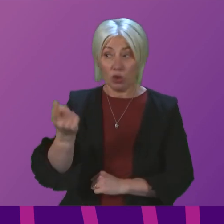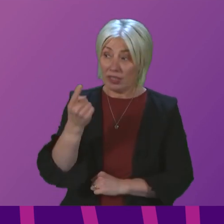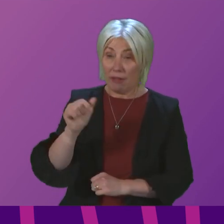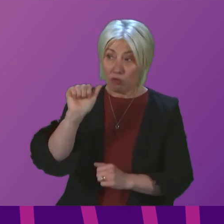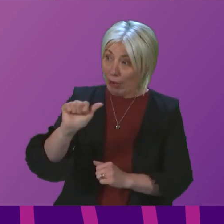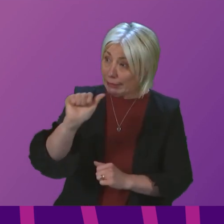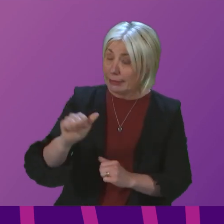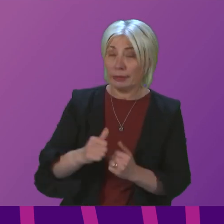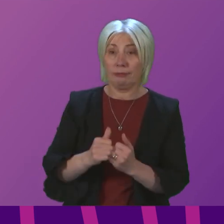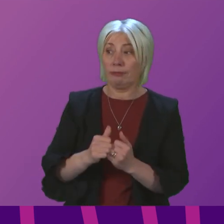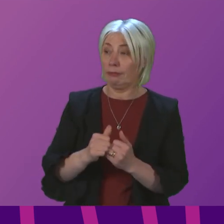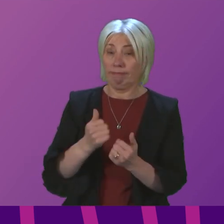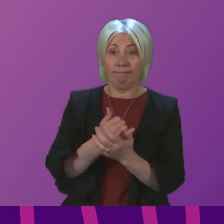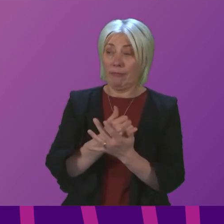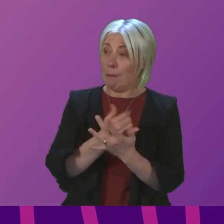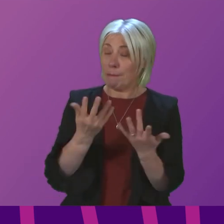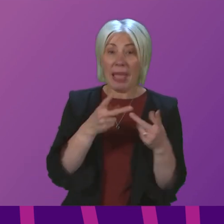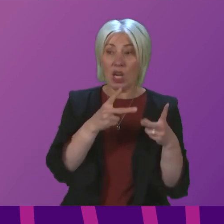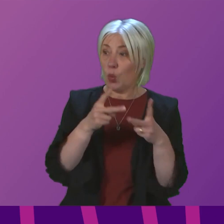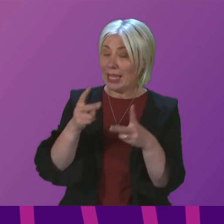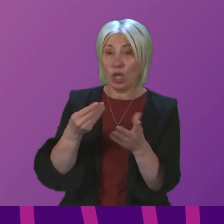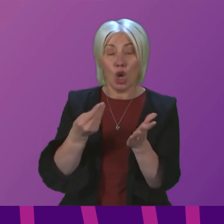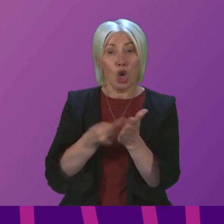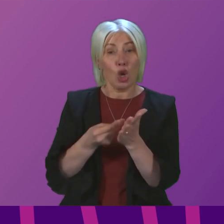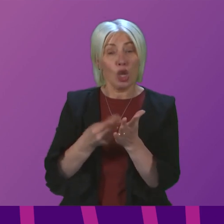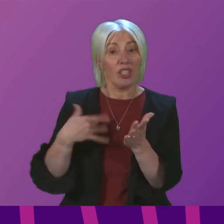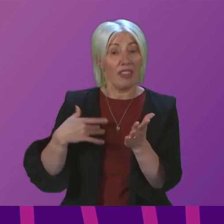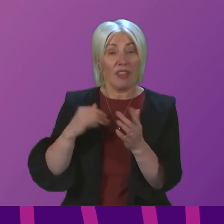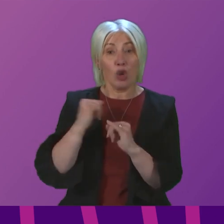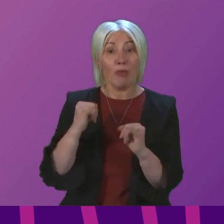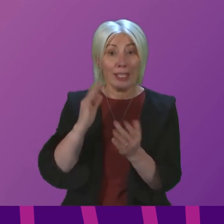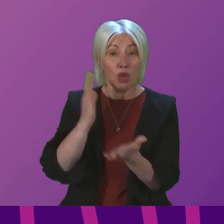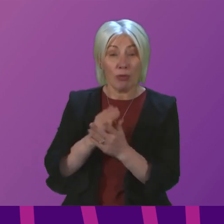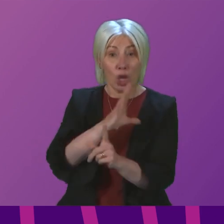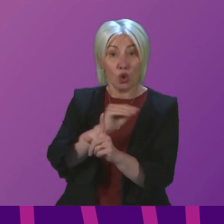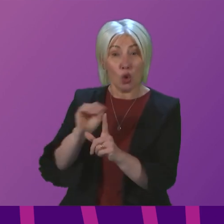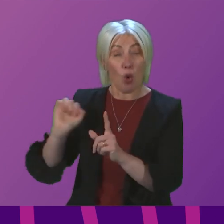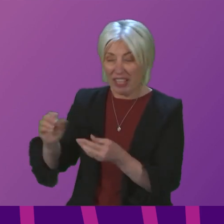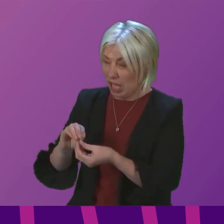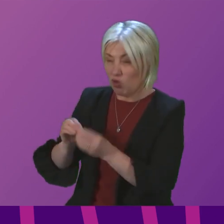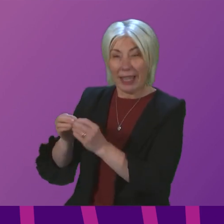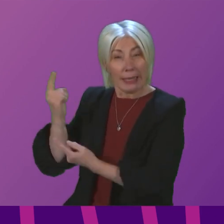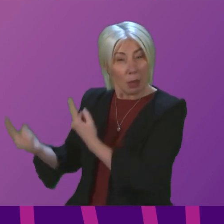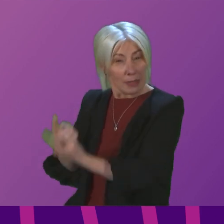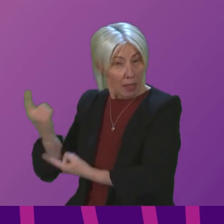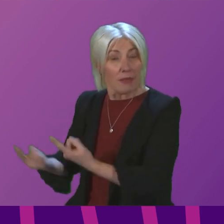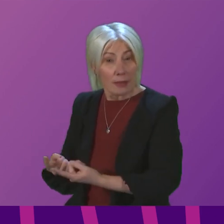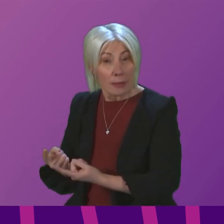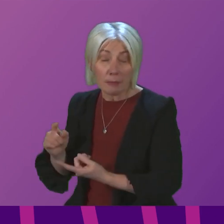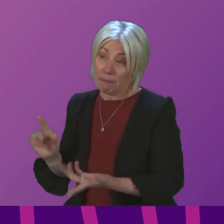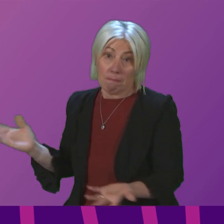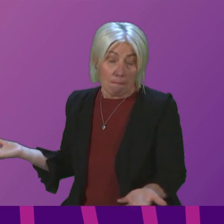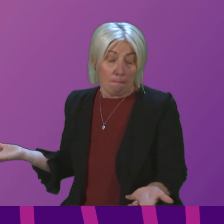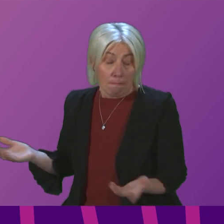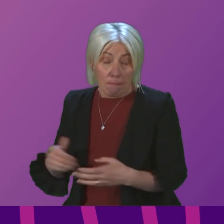absolutely right to point out that in so many ways this cost of living crisis is a Tory-made, Tory-created crisis.